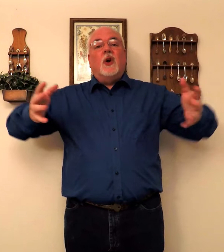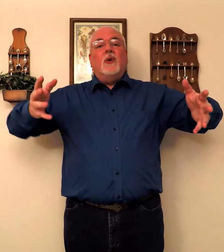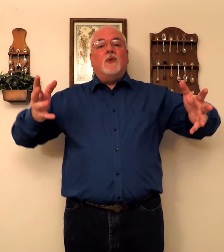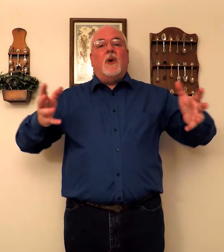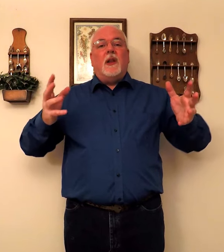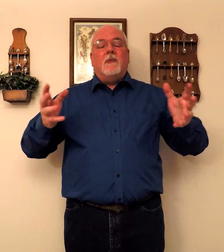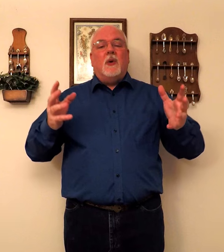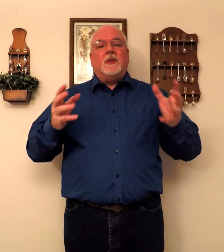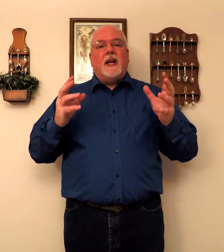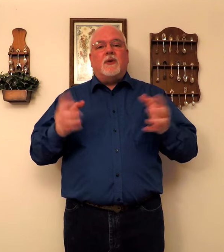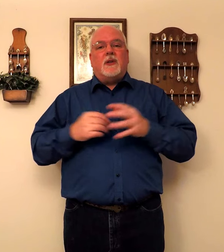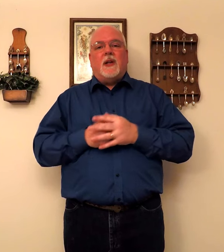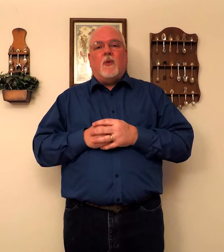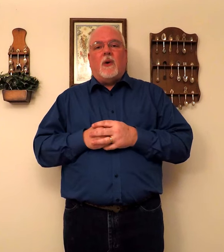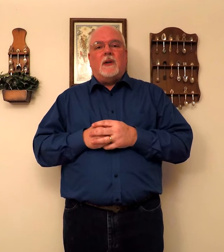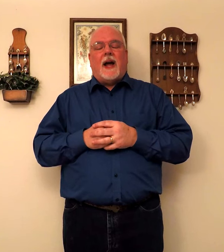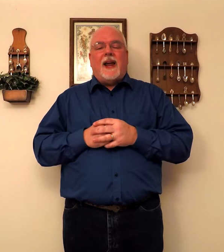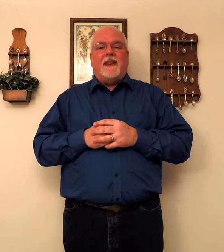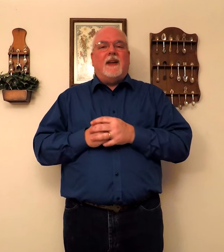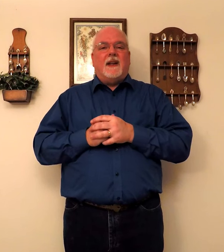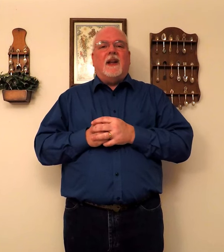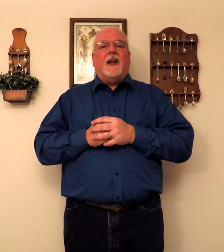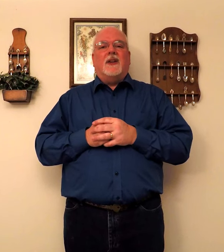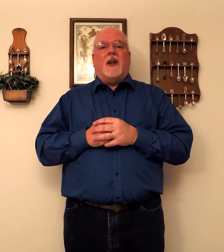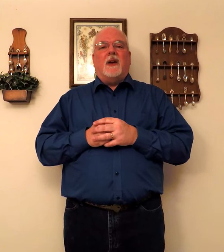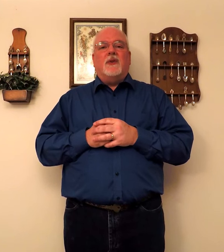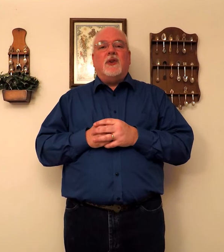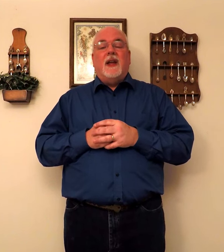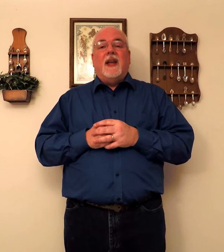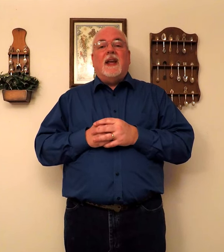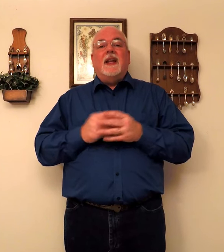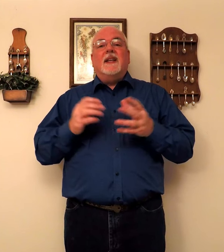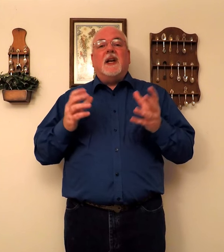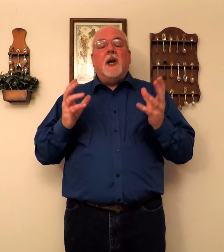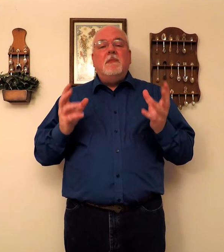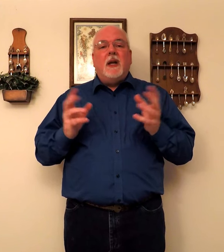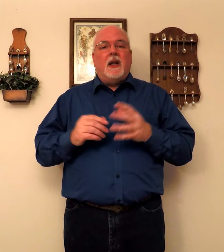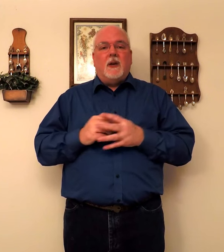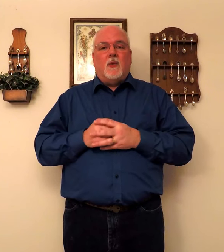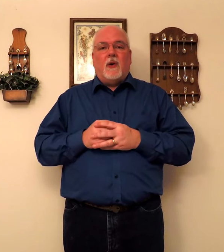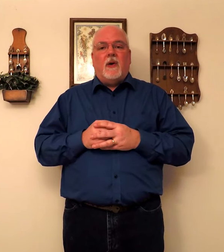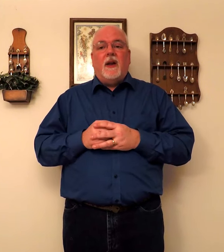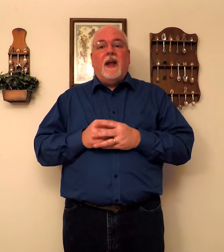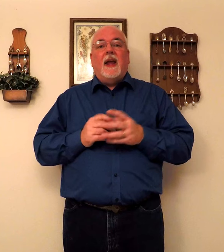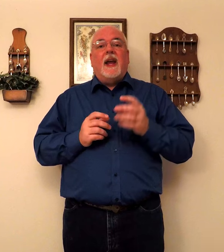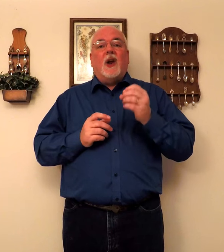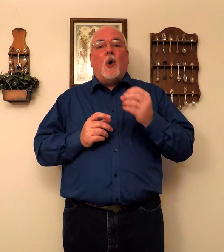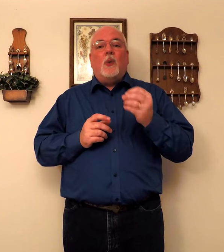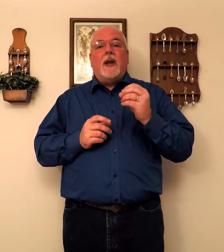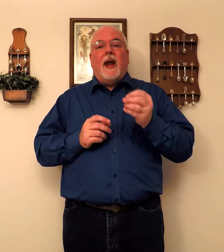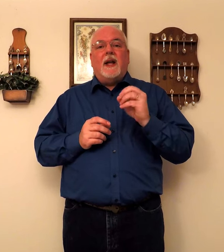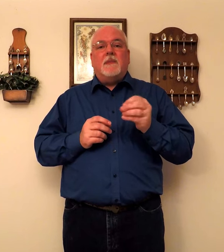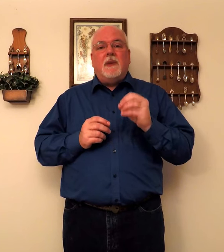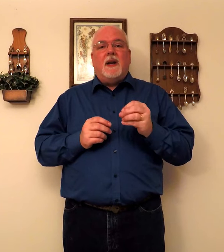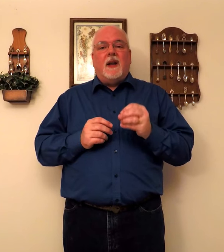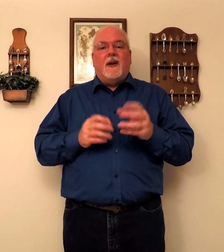So is one of the most interesting words I think in the English language. It is a chameleon word. It only has meaning